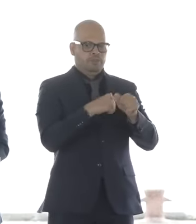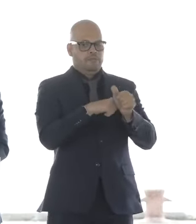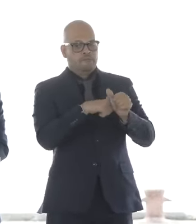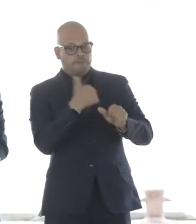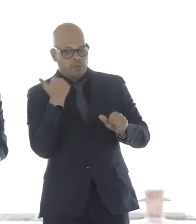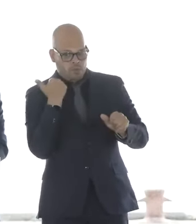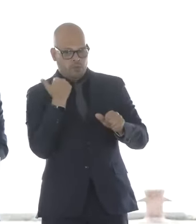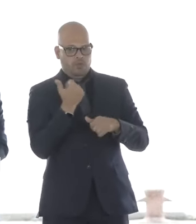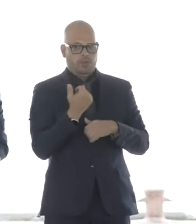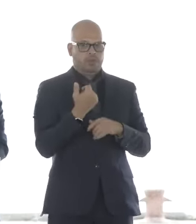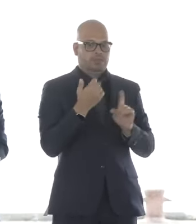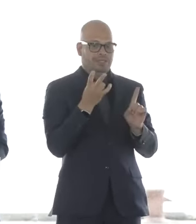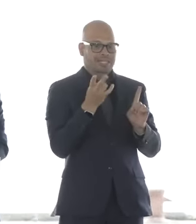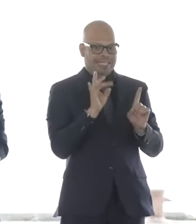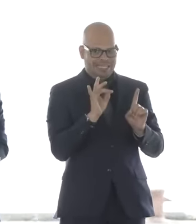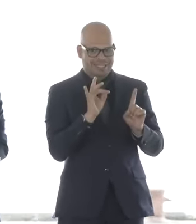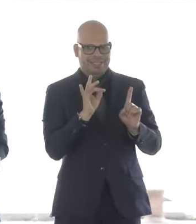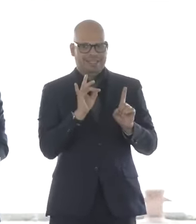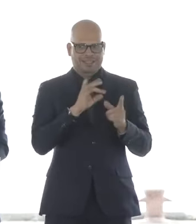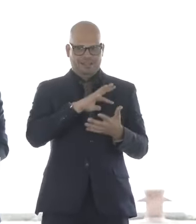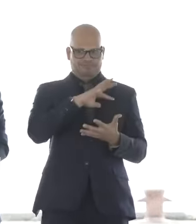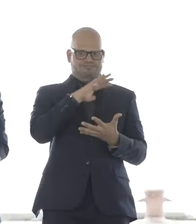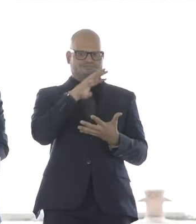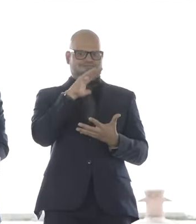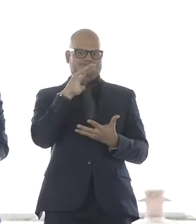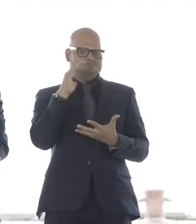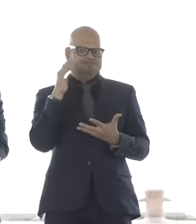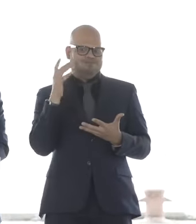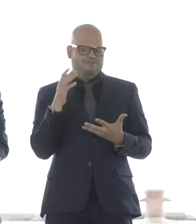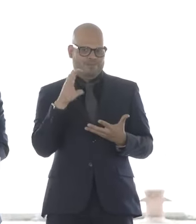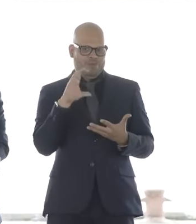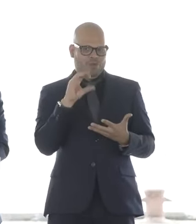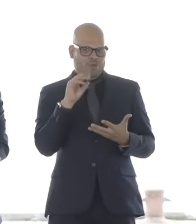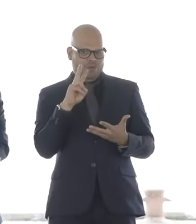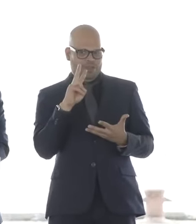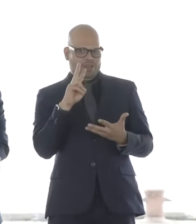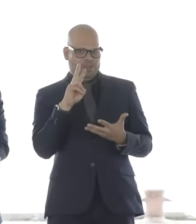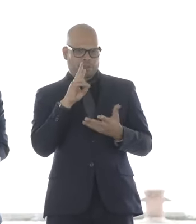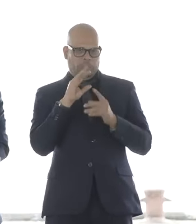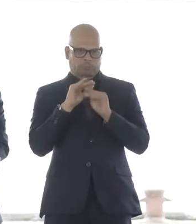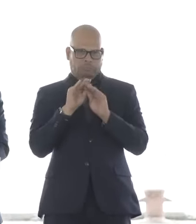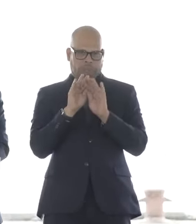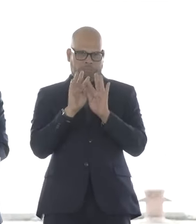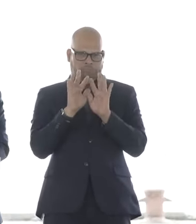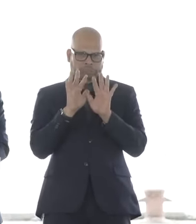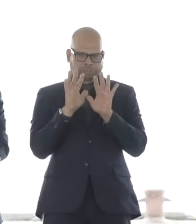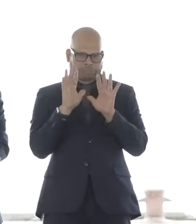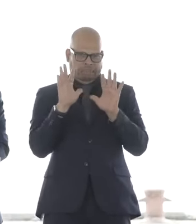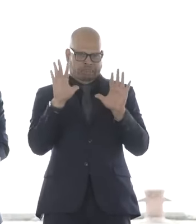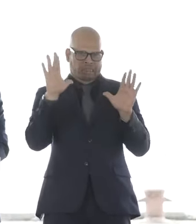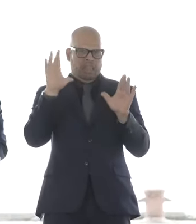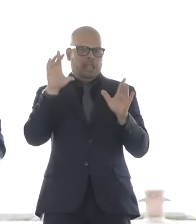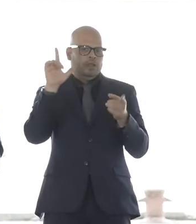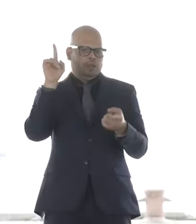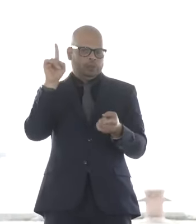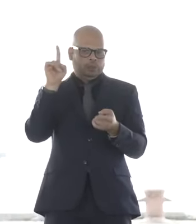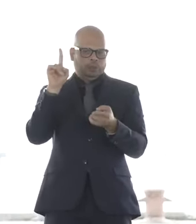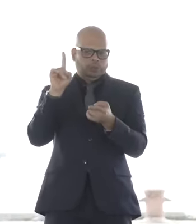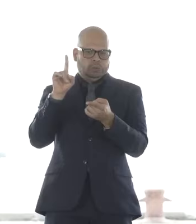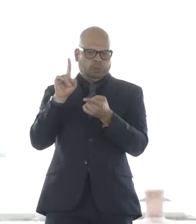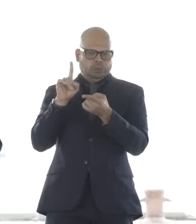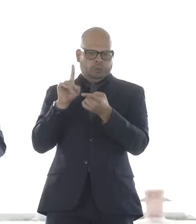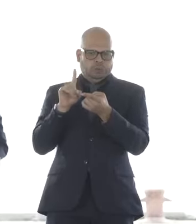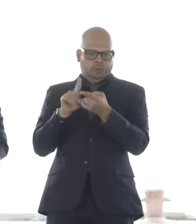emissions. Achieving this ambitious goal will trigger more than $12 billion per year in capital investment